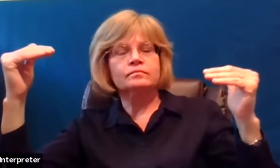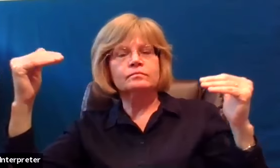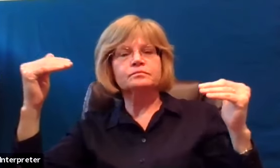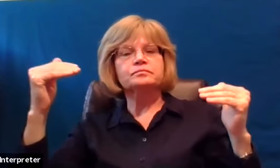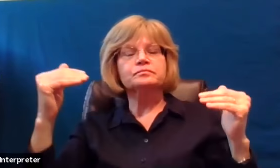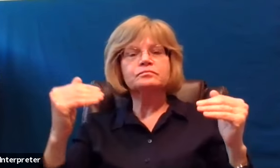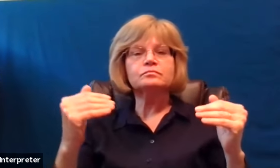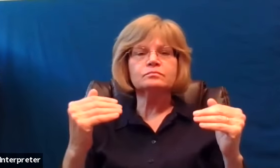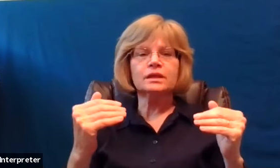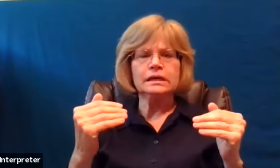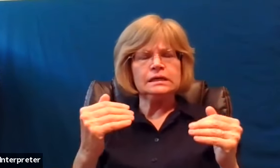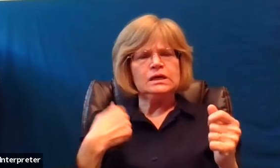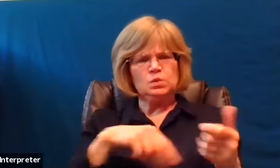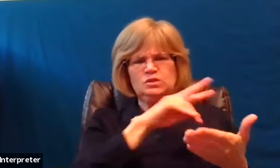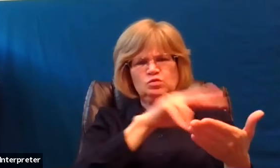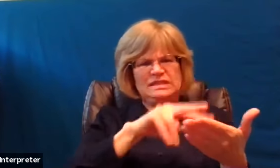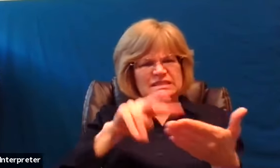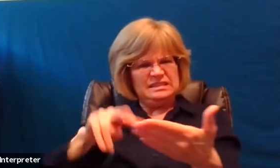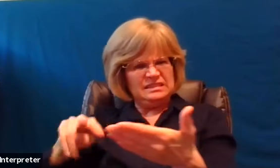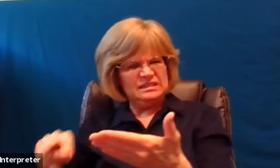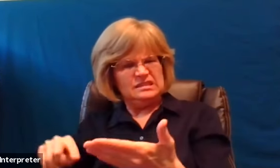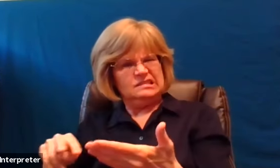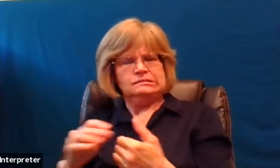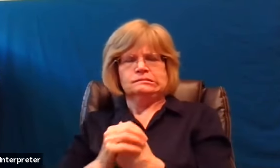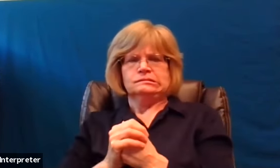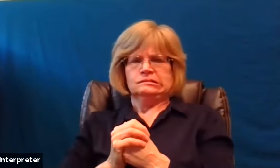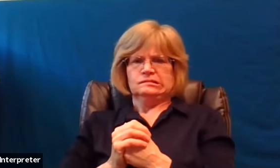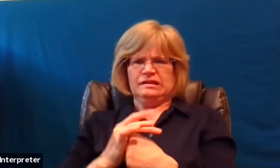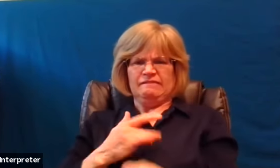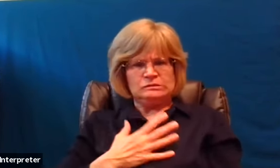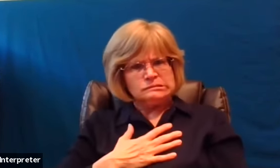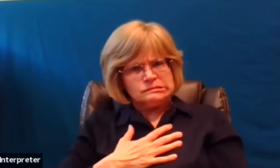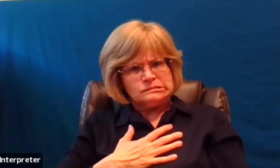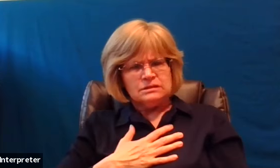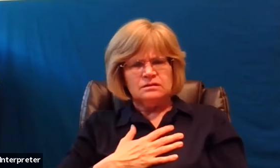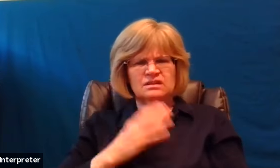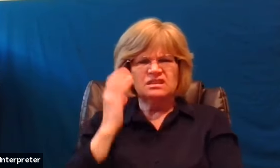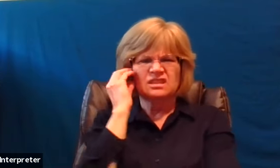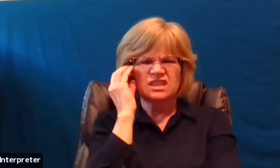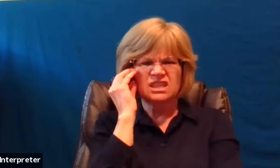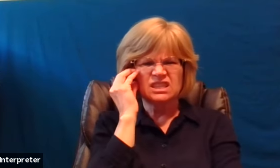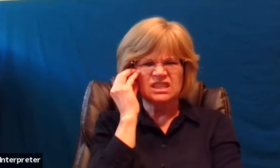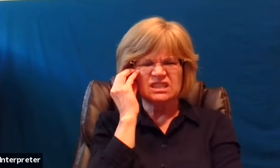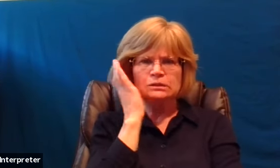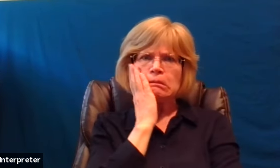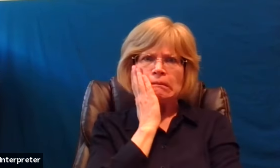trouble us especially the parable that's contained there now parables by definition